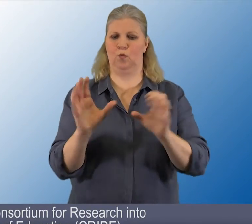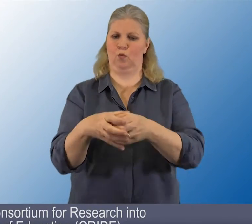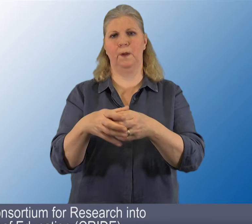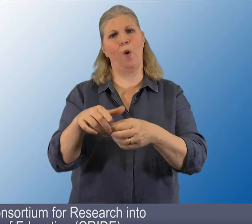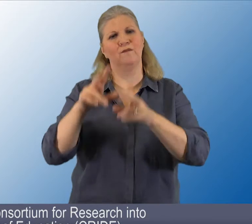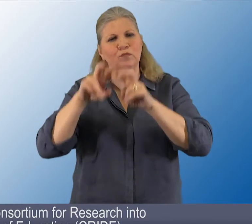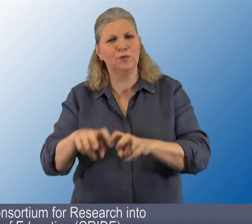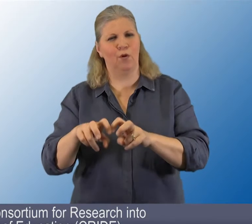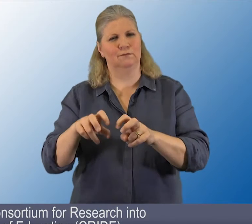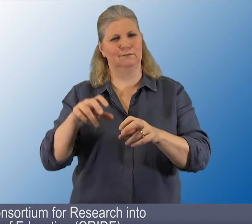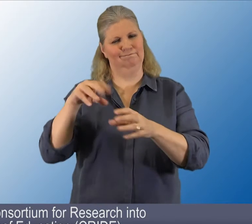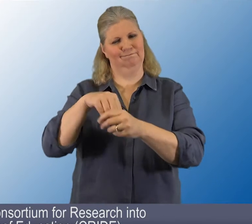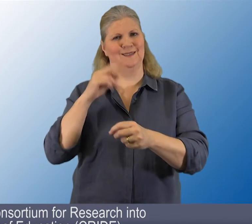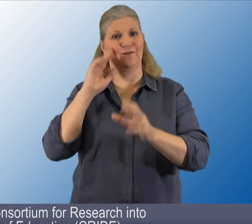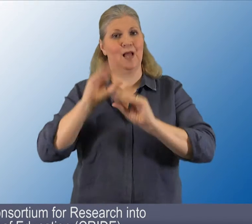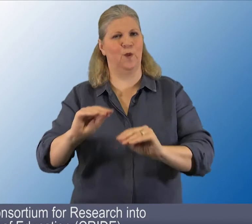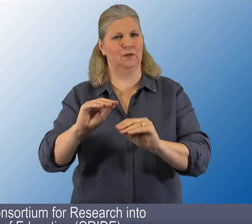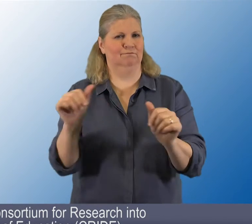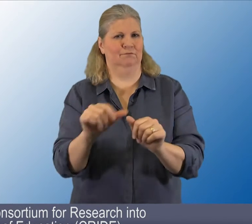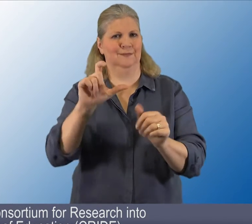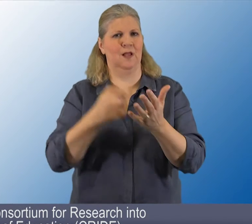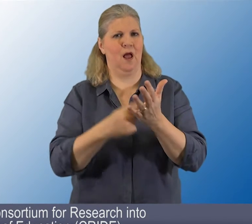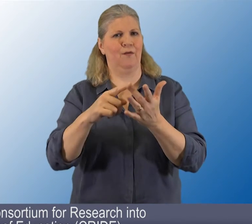Research into Deaf Education, C.R.I.D.E.